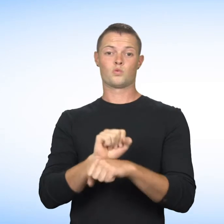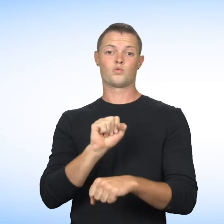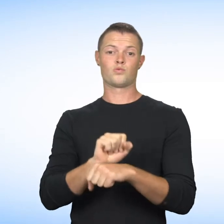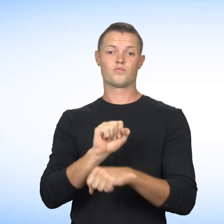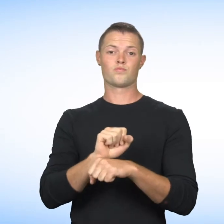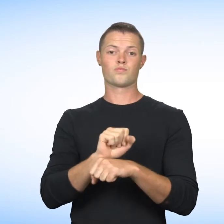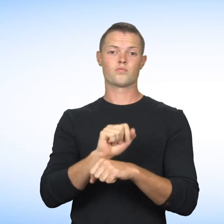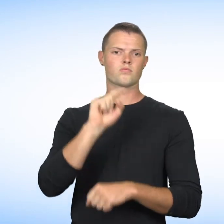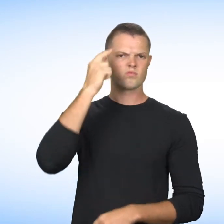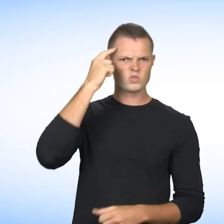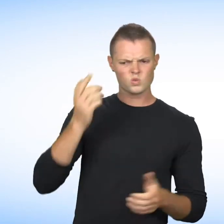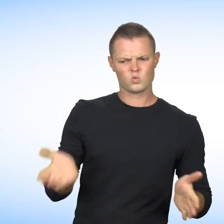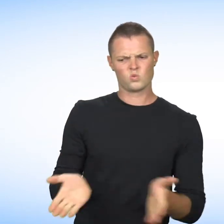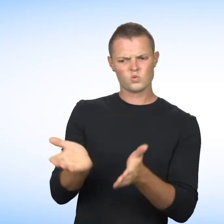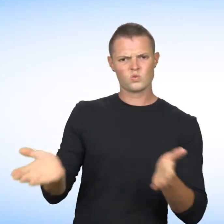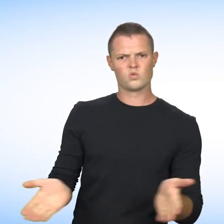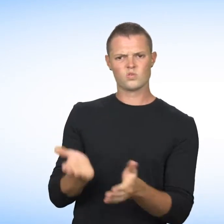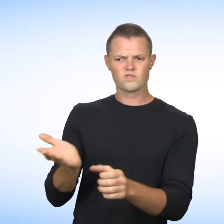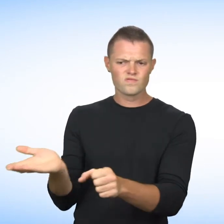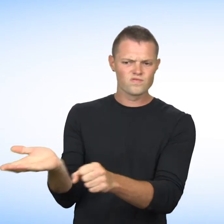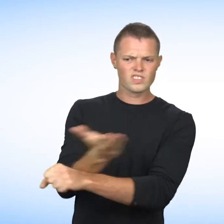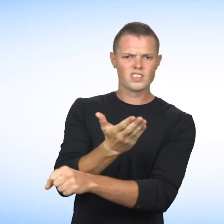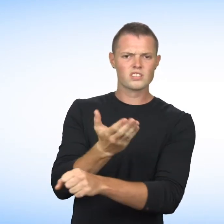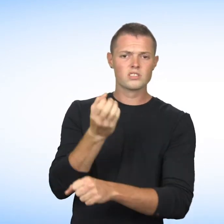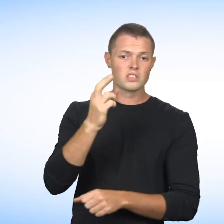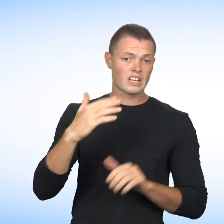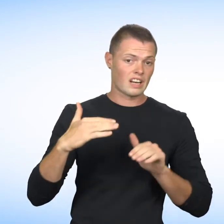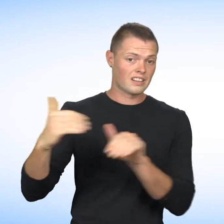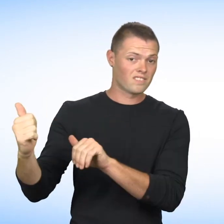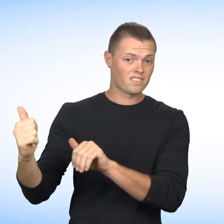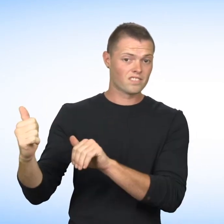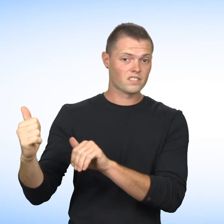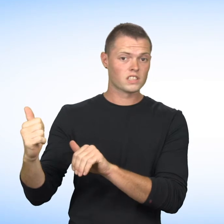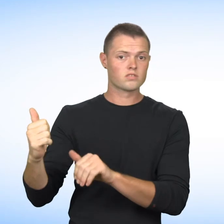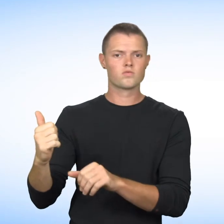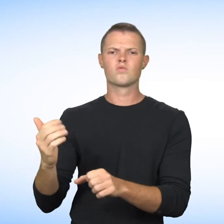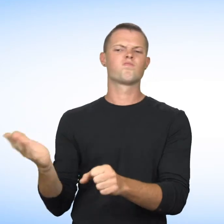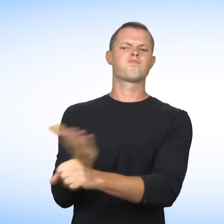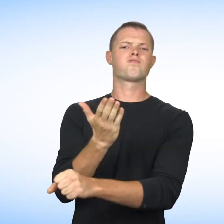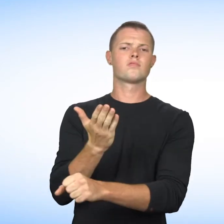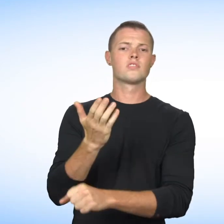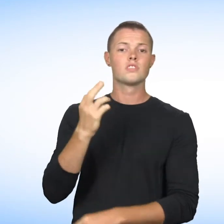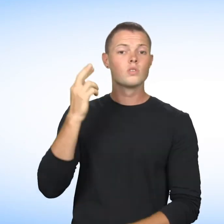For instance, you cannot be fired or encouraged to resign because of your